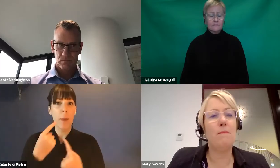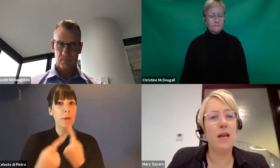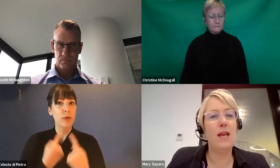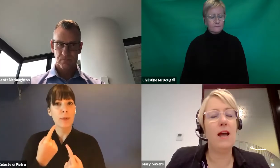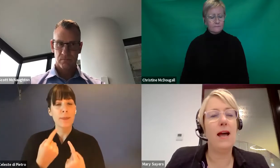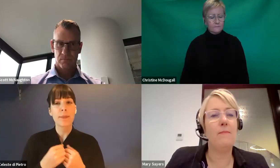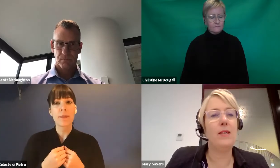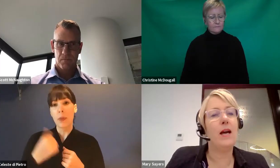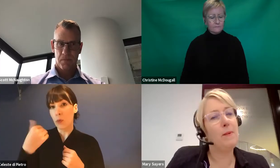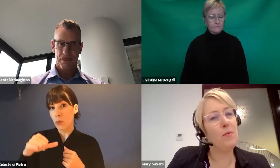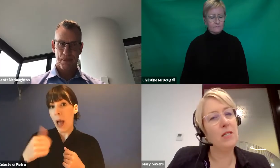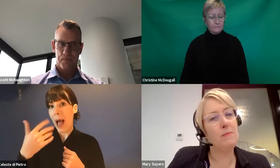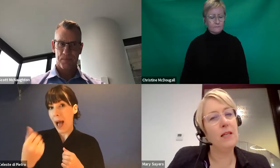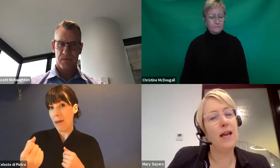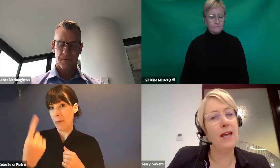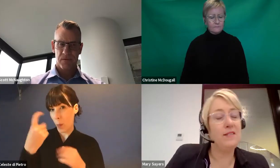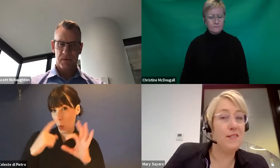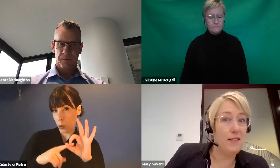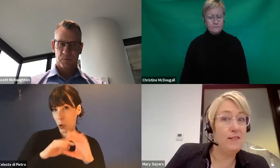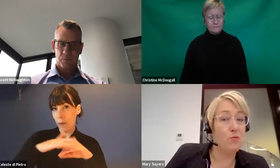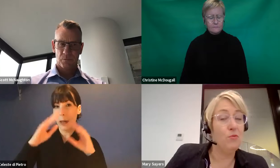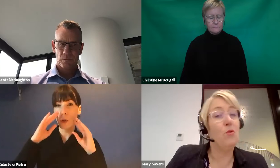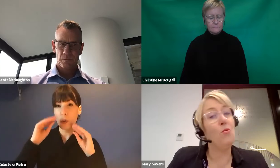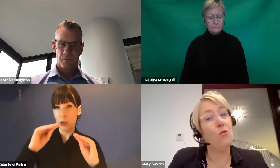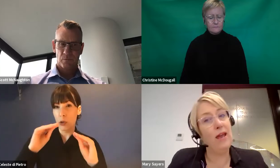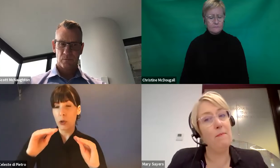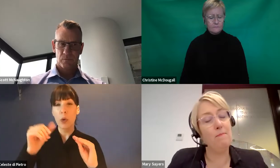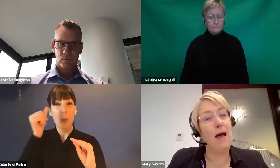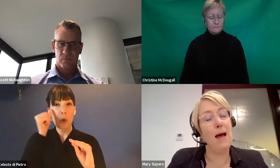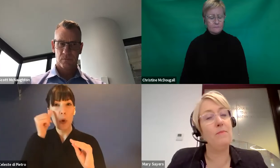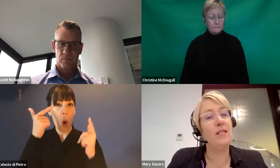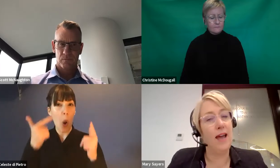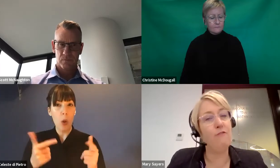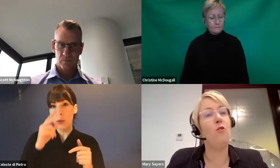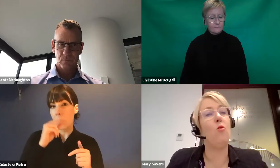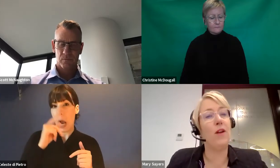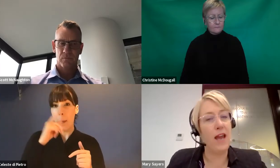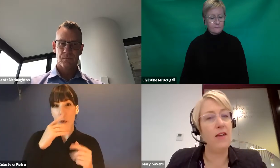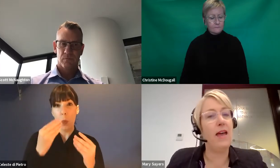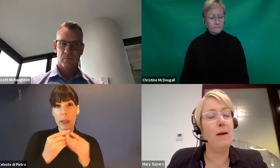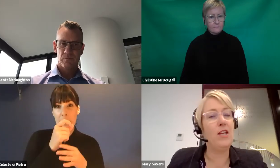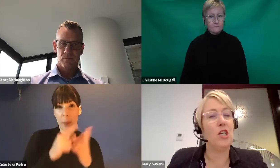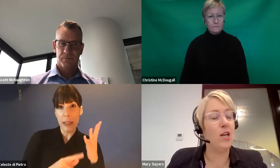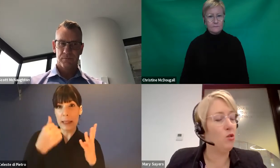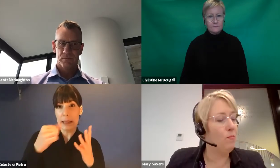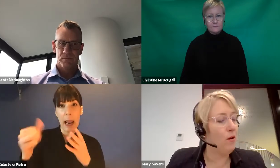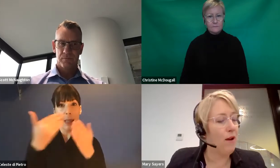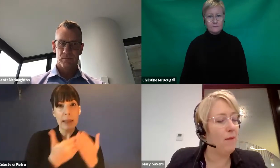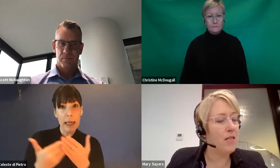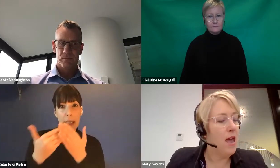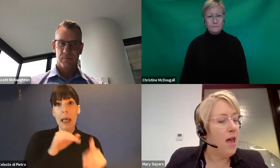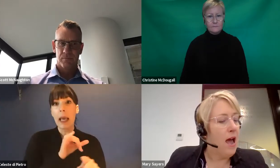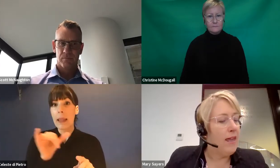know that many young people with disability are still in school or in TAFE or in other educational